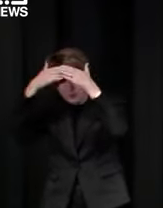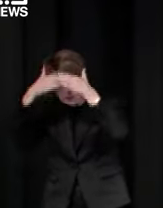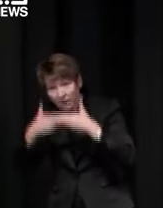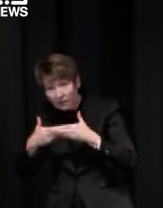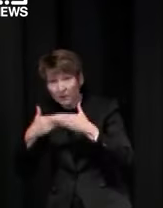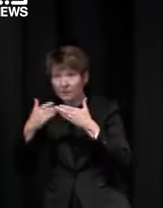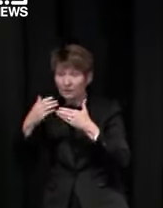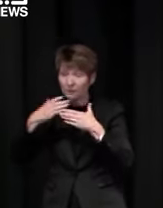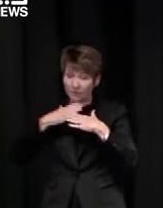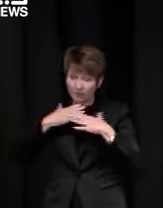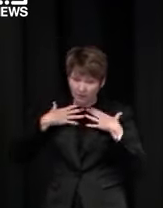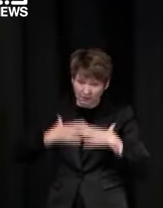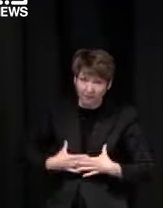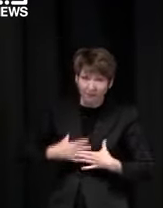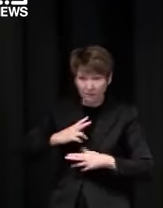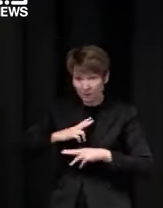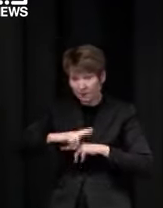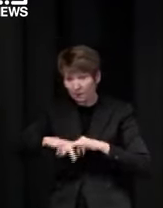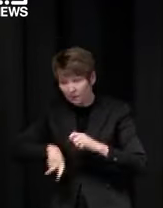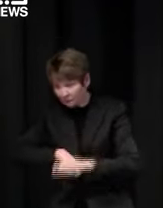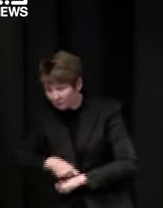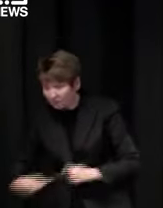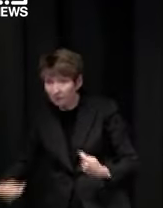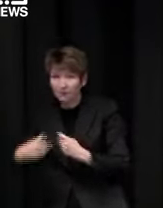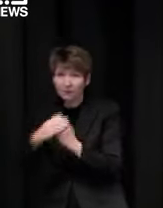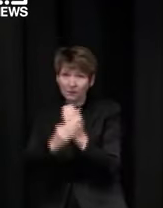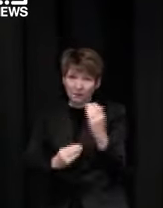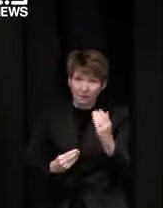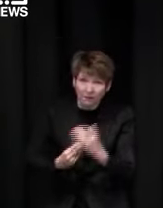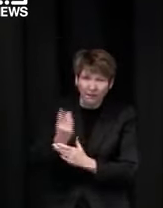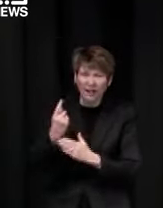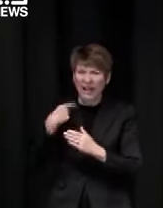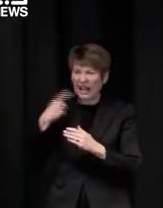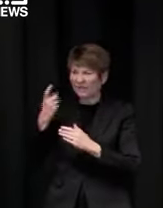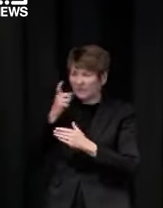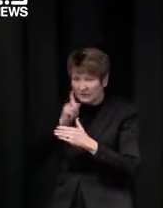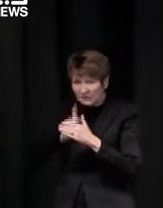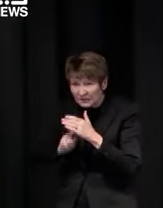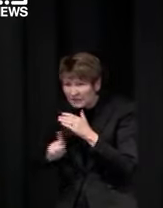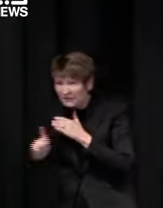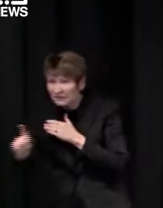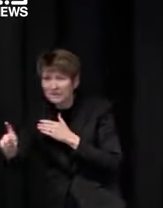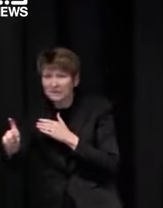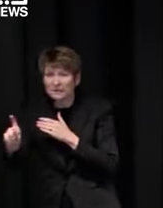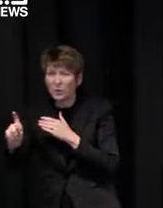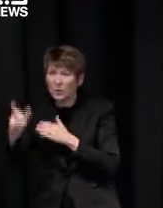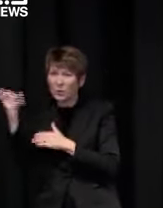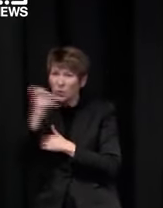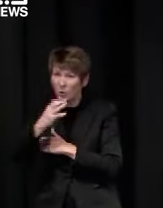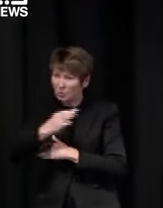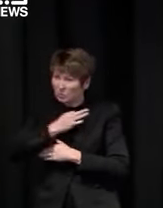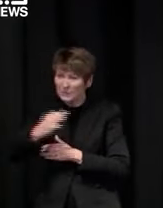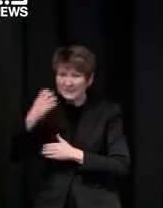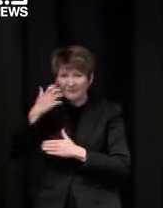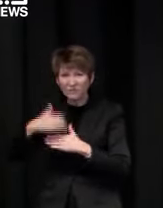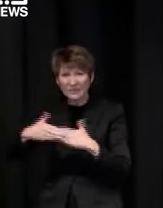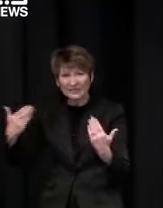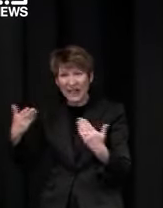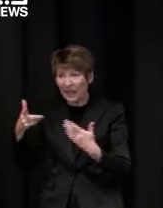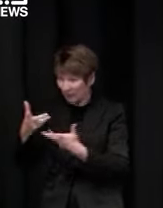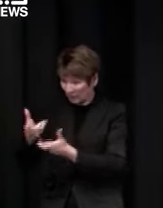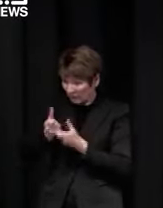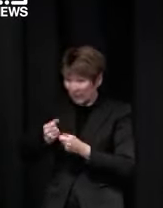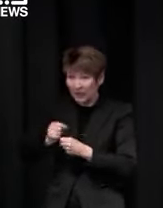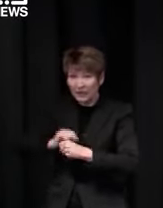very very difficult work so they're not and plus not everybody is a critically care trained nurse they don't you don't